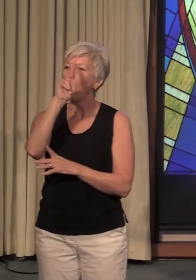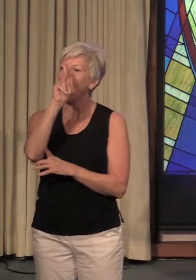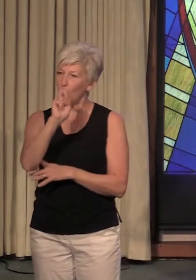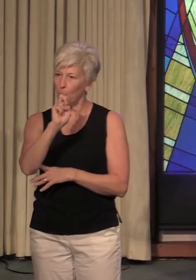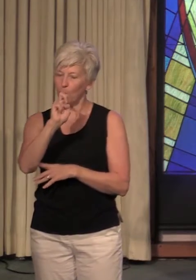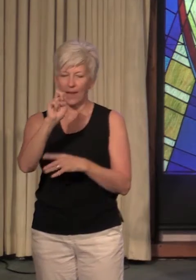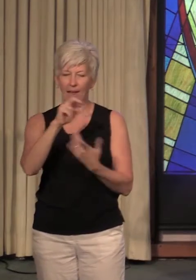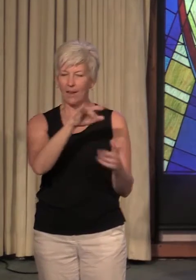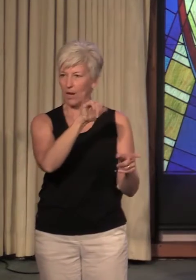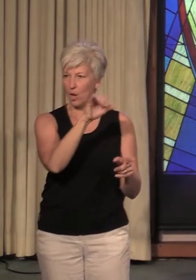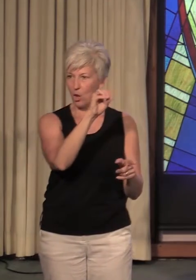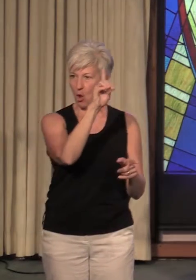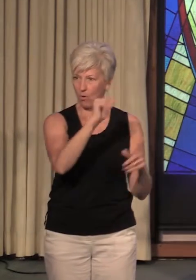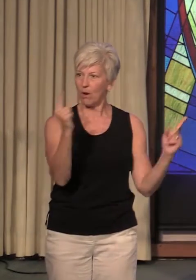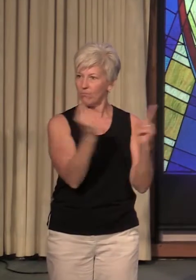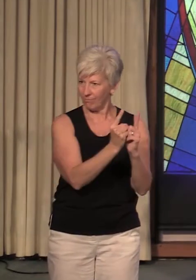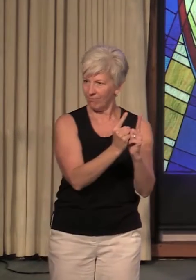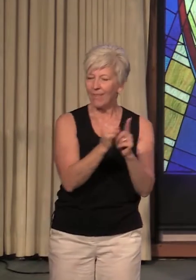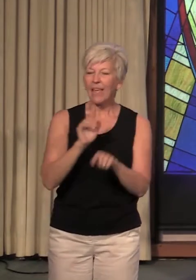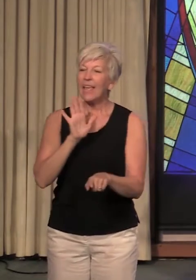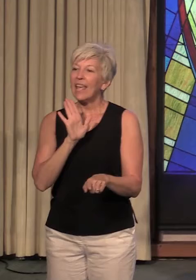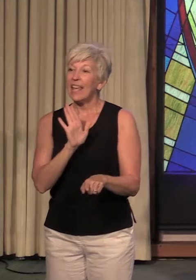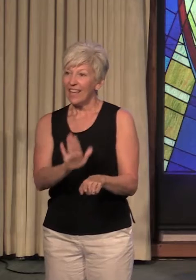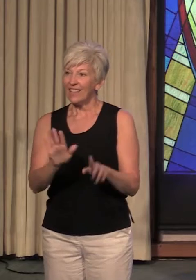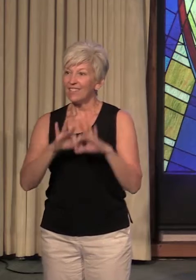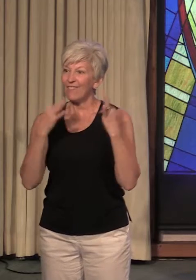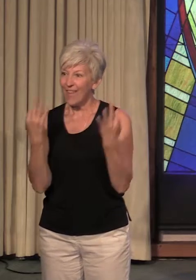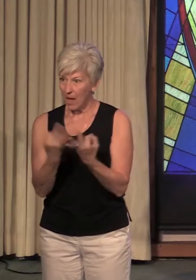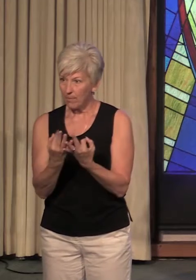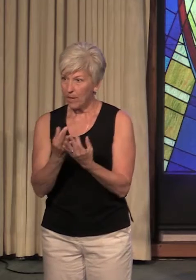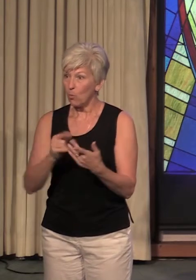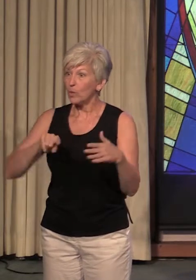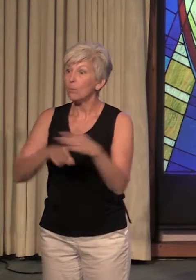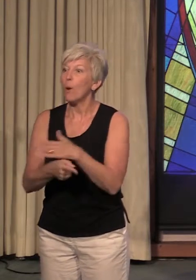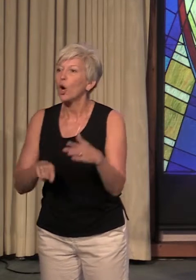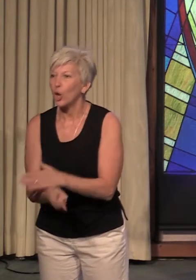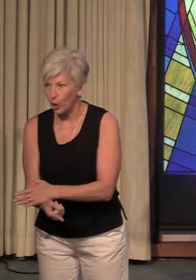his family brutally murdered. You know, that was certainly an ending.